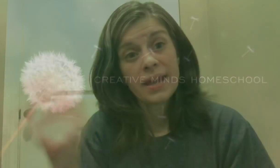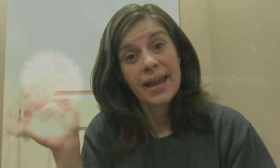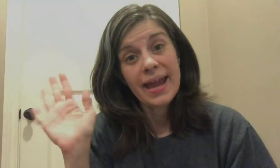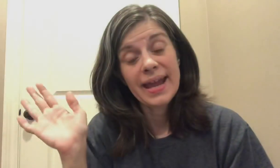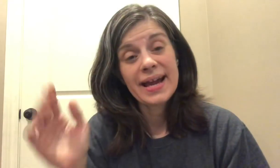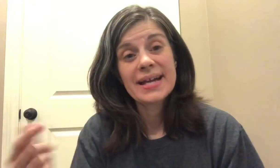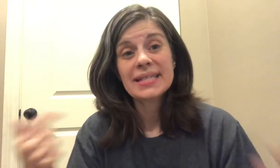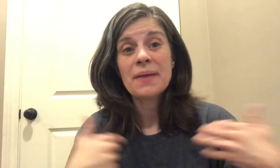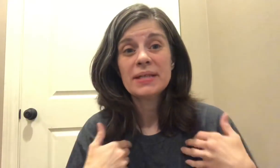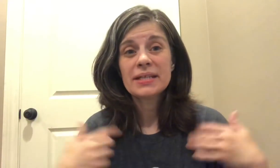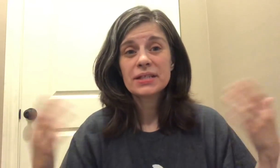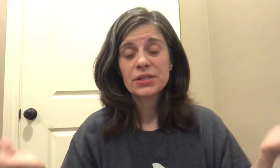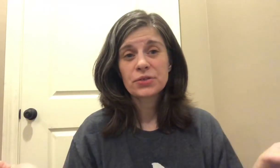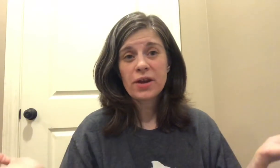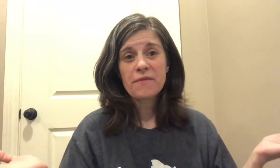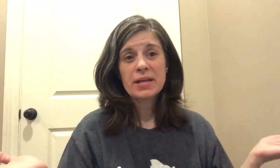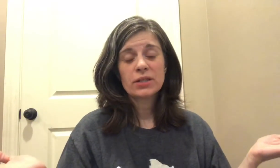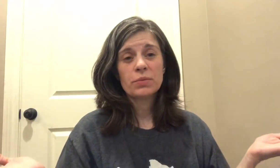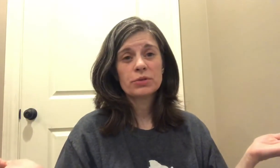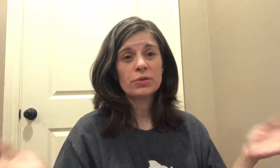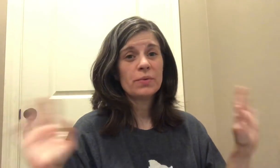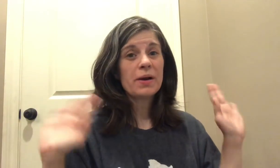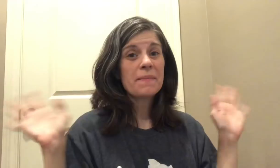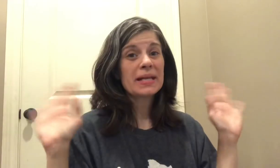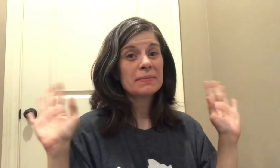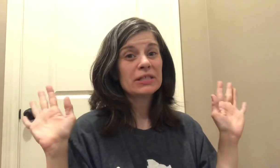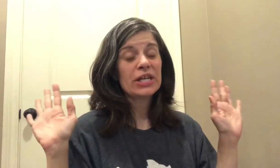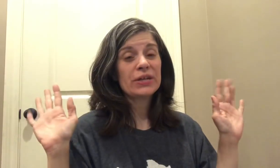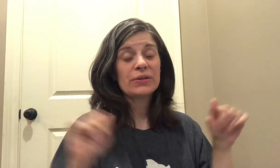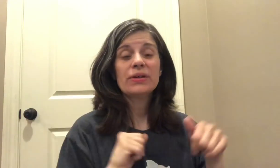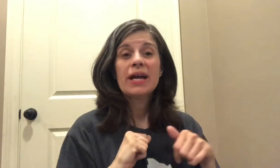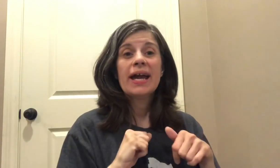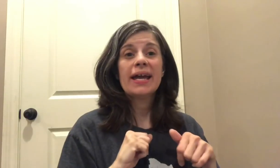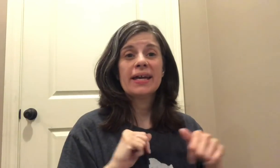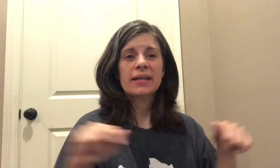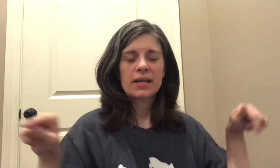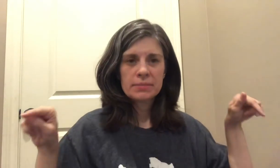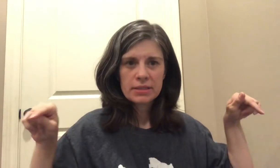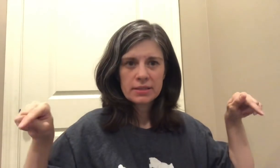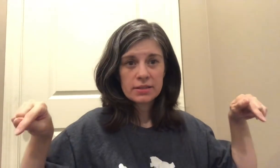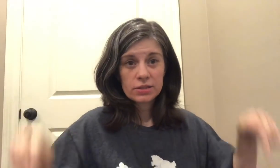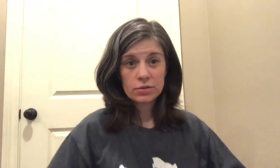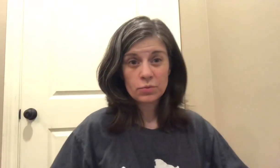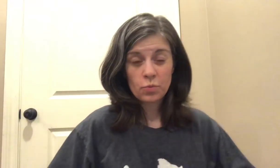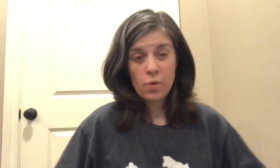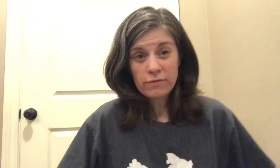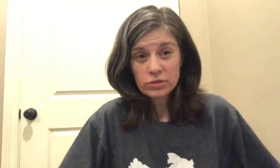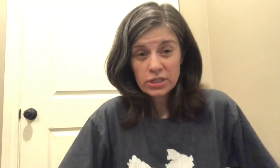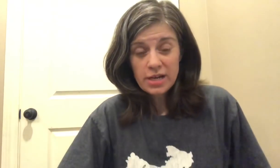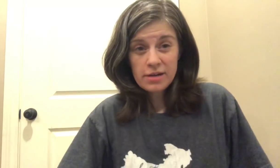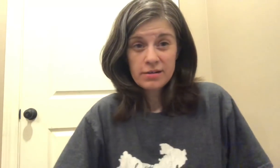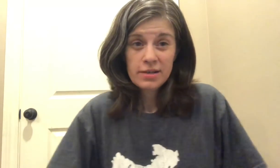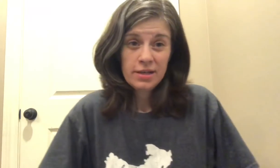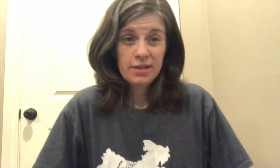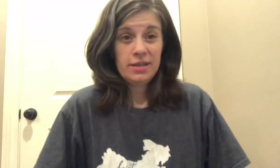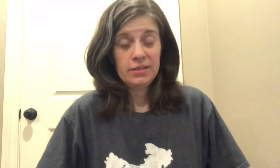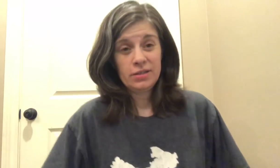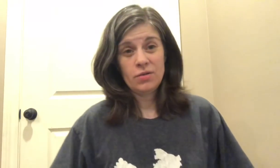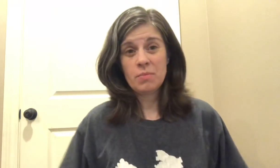hey guys I'm Dena this is creative minds homeschool welcome back to my channel and I'm sitting in a swivel chair so I'm